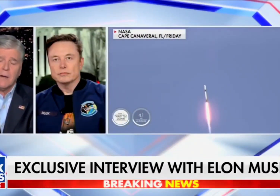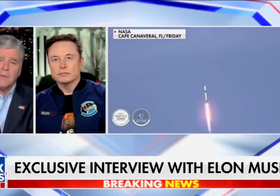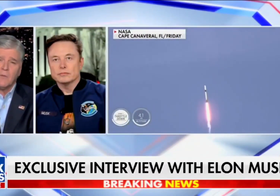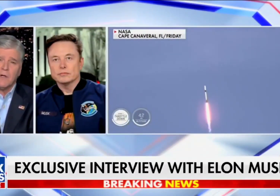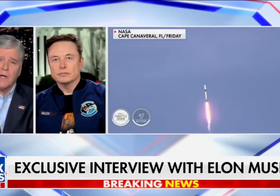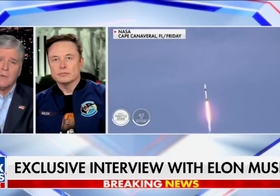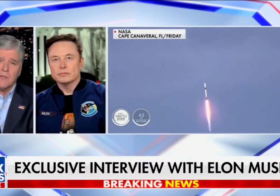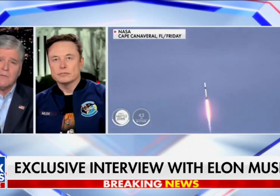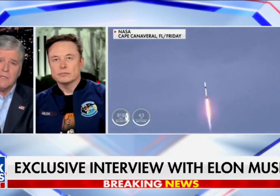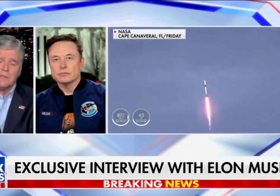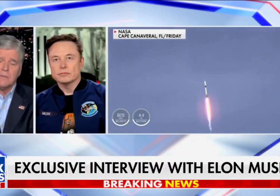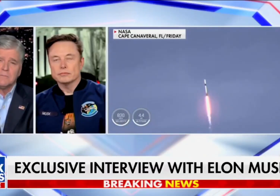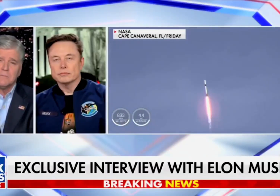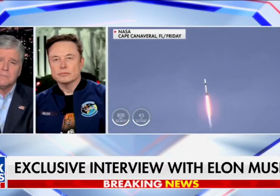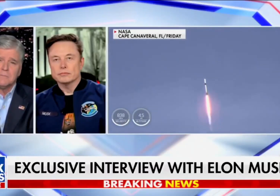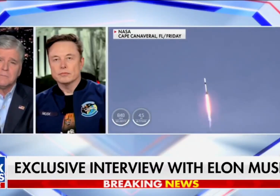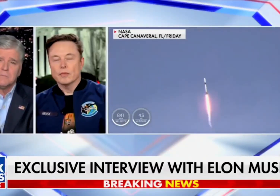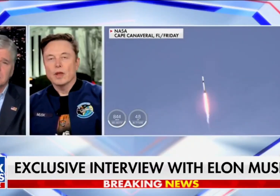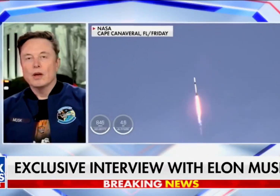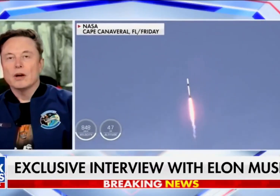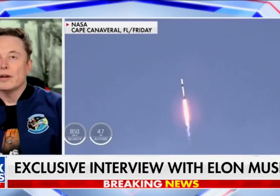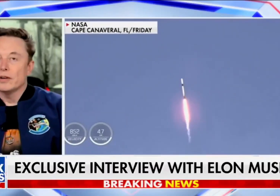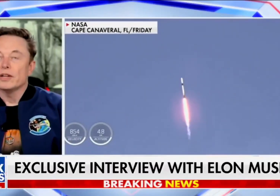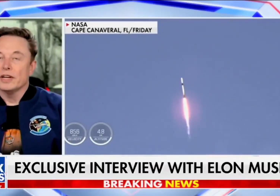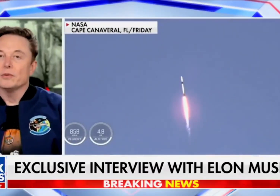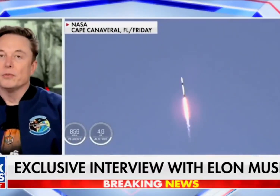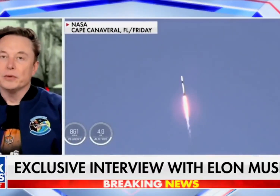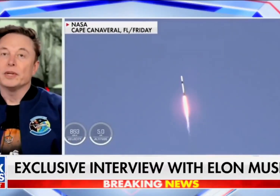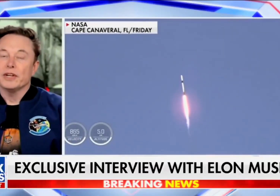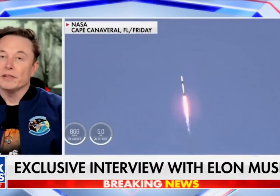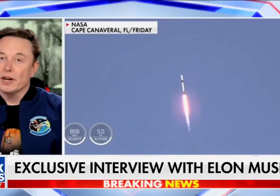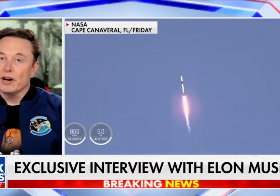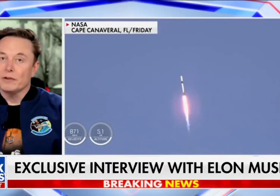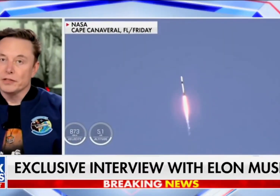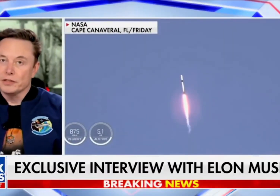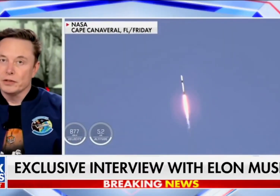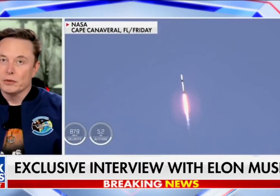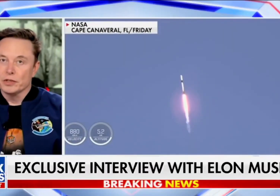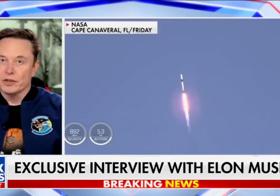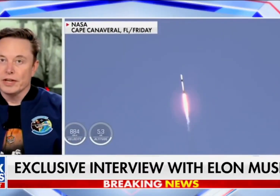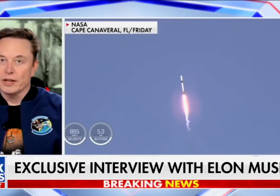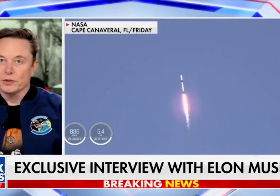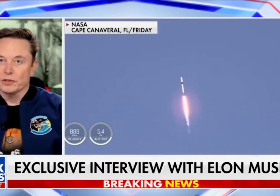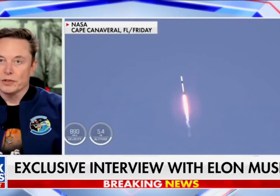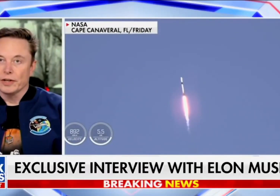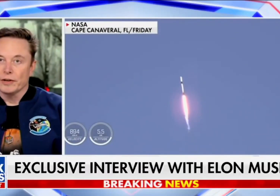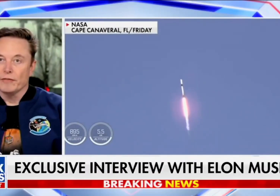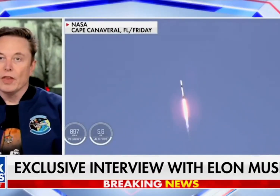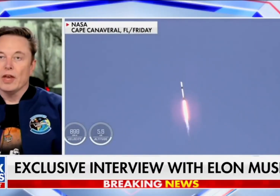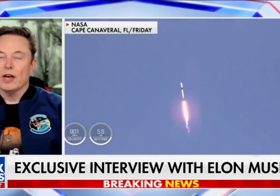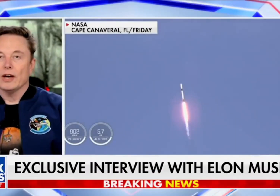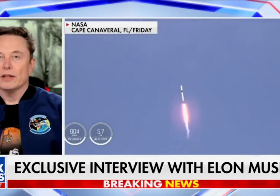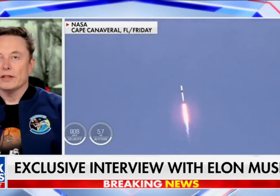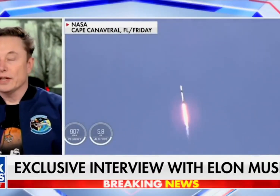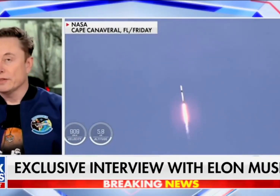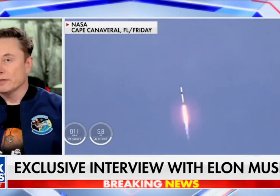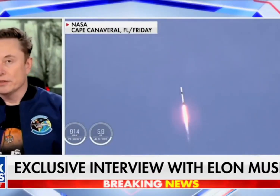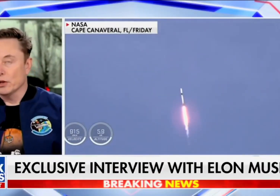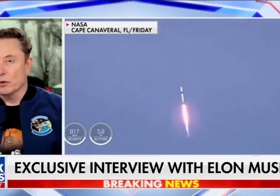happen when I believe it did. No, we definitely offered to return the astronauts earlier. That's there's no